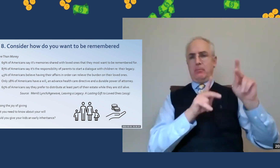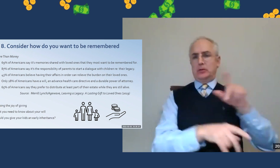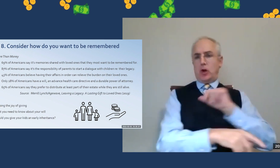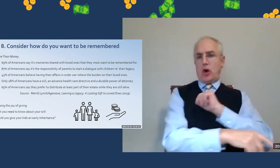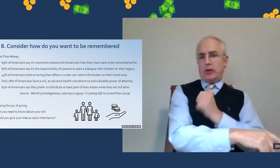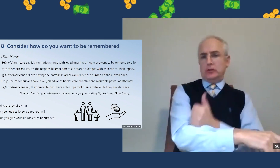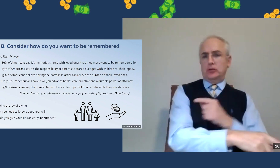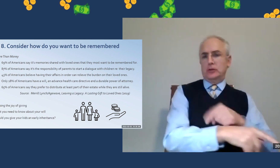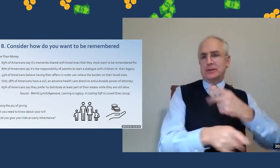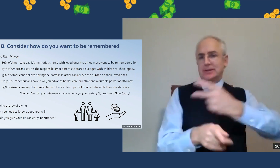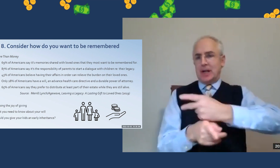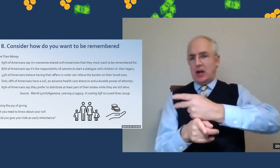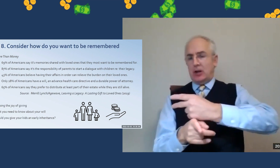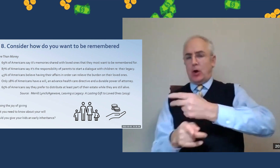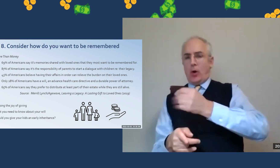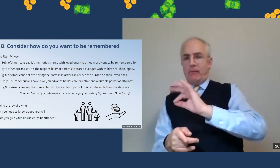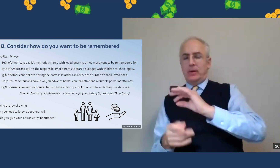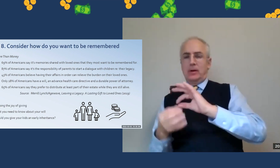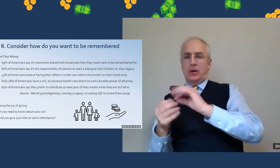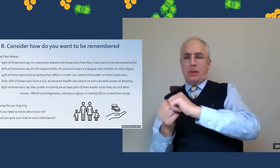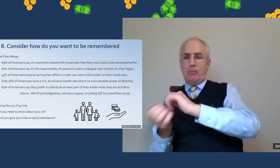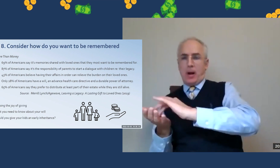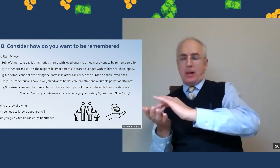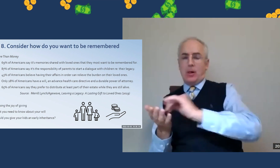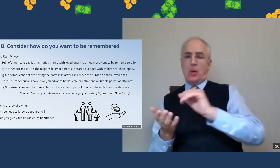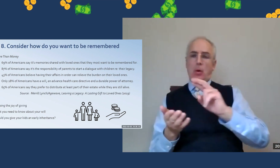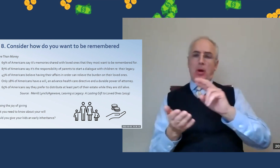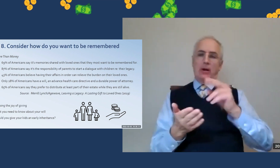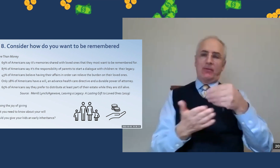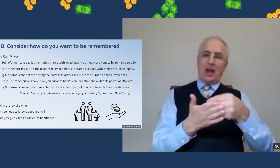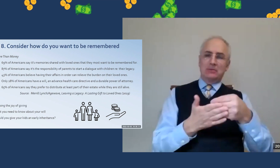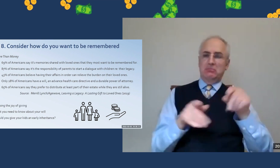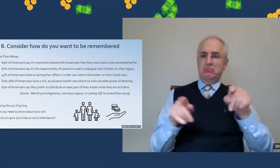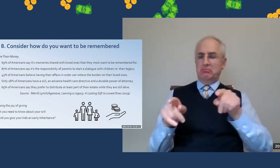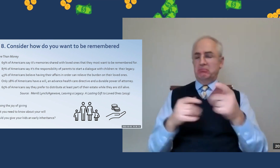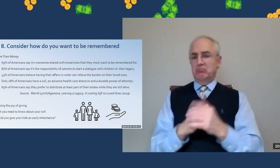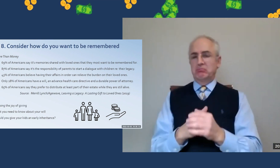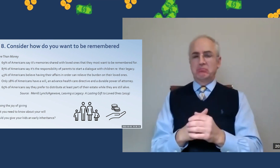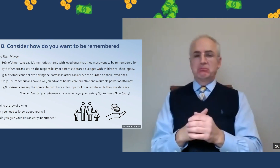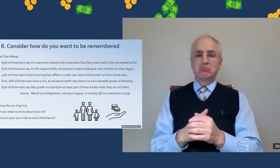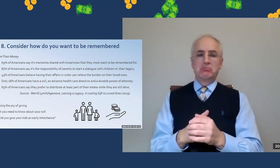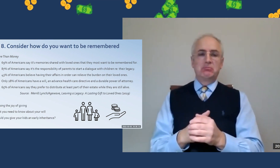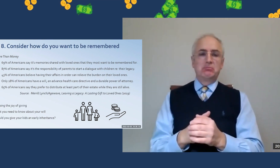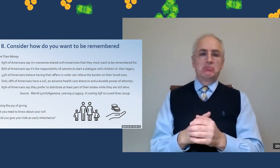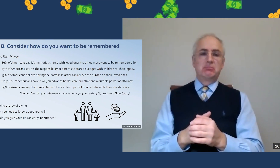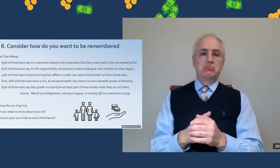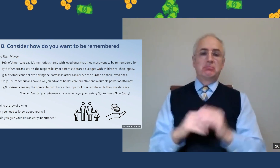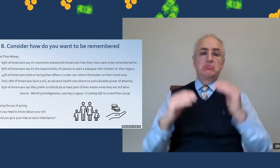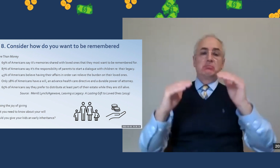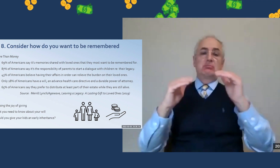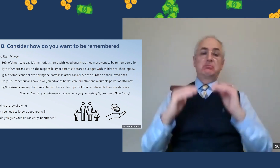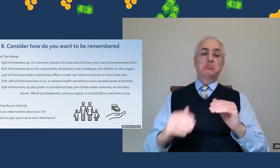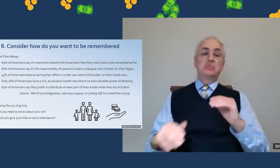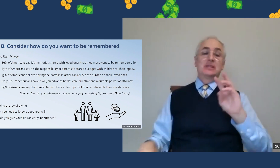I mentioned again the power of attorney to take care of medical or financial situations for a loved one.